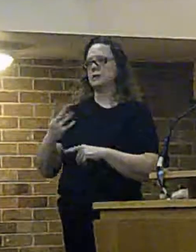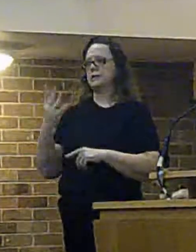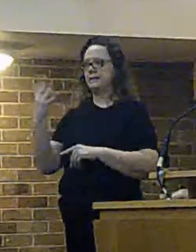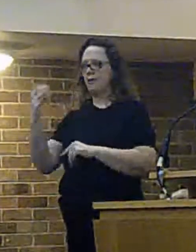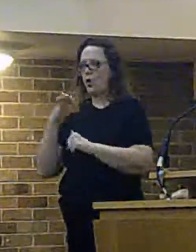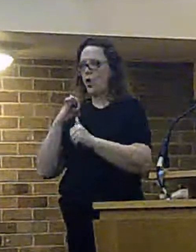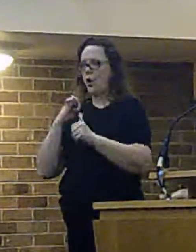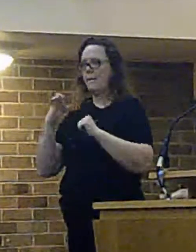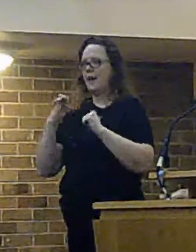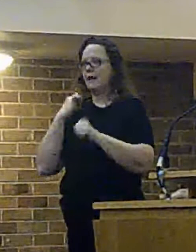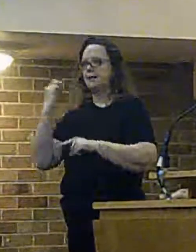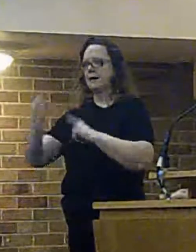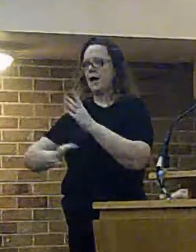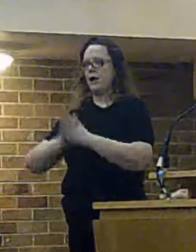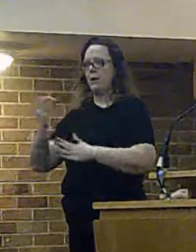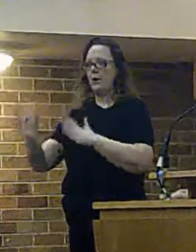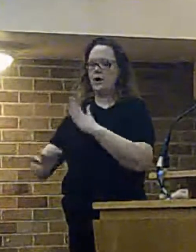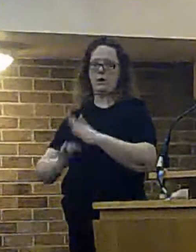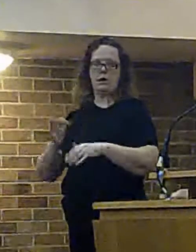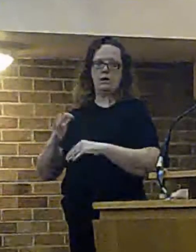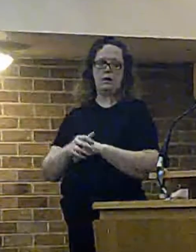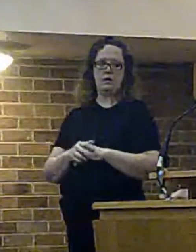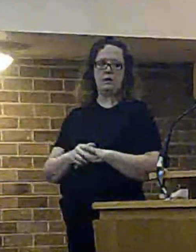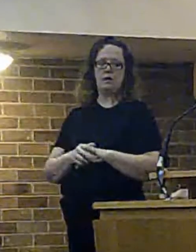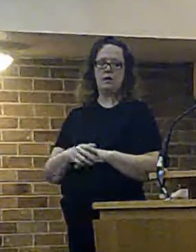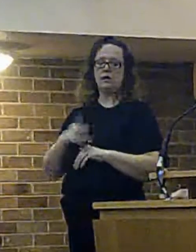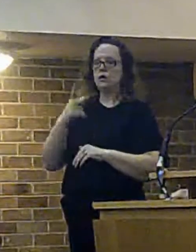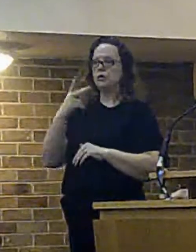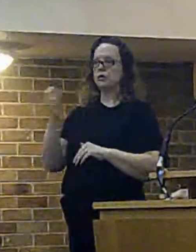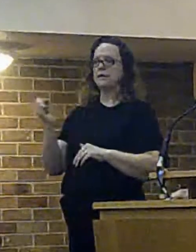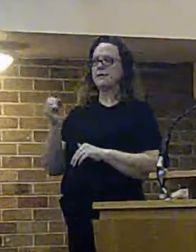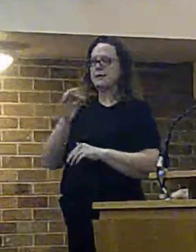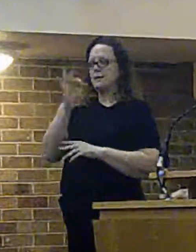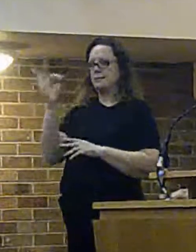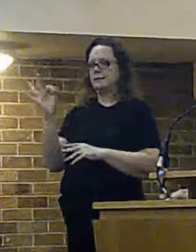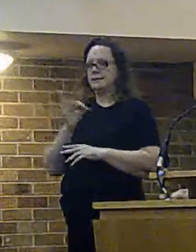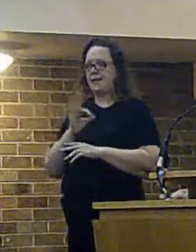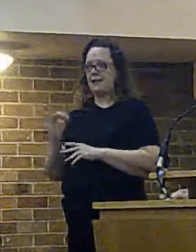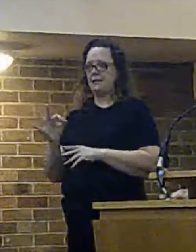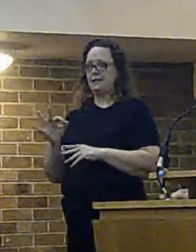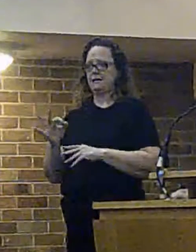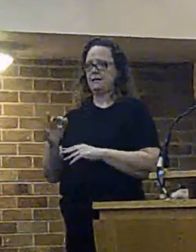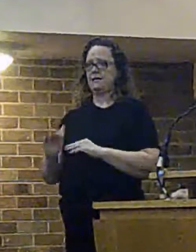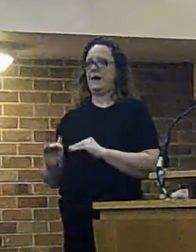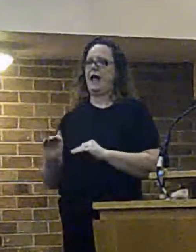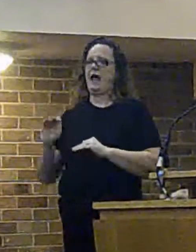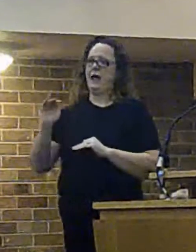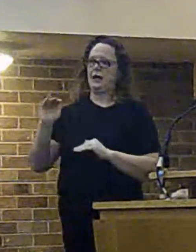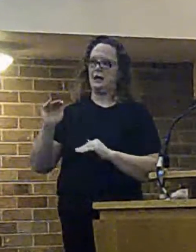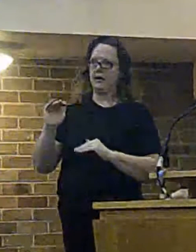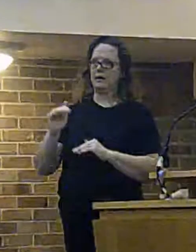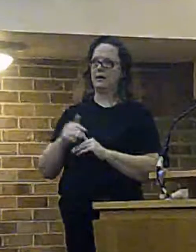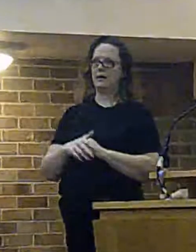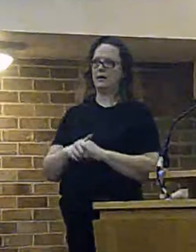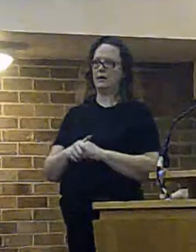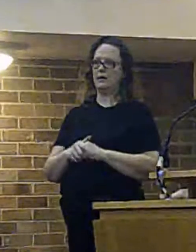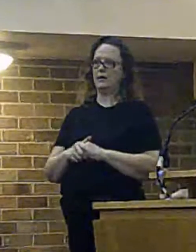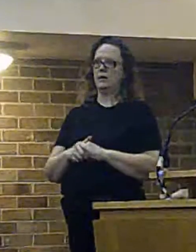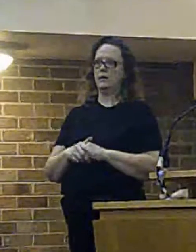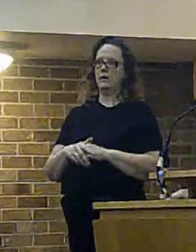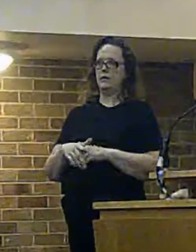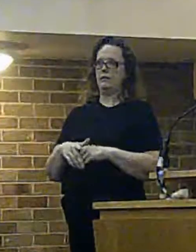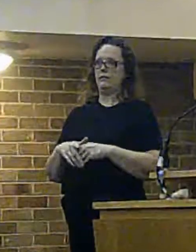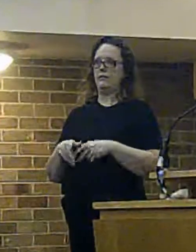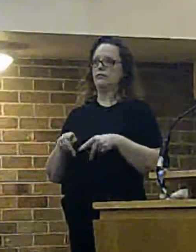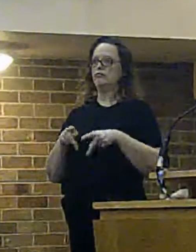info so our mobilizing software applies 20 uplift to the average speed to account for exemptions under